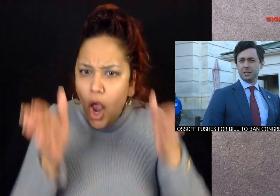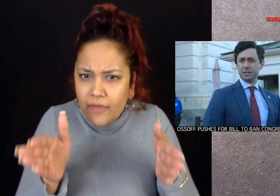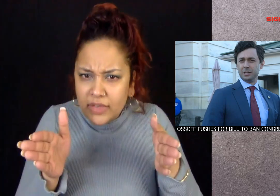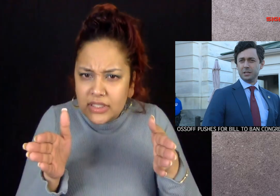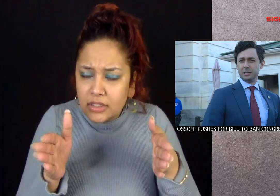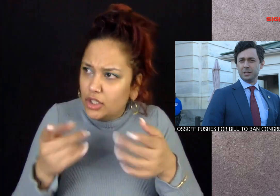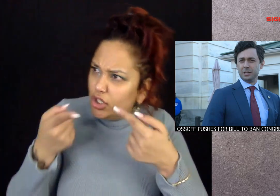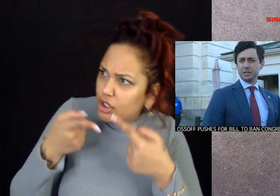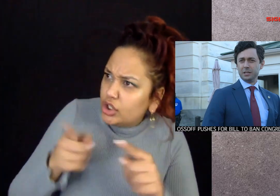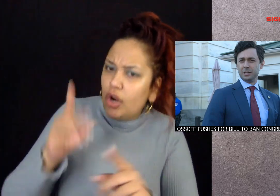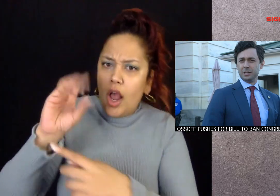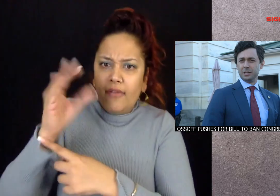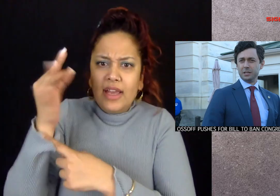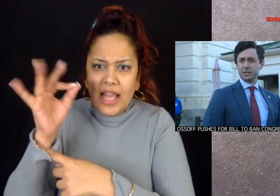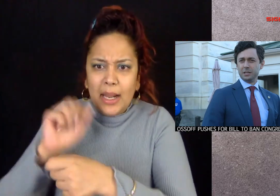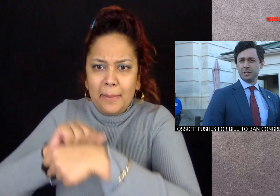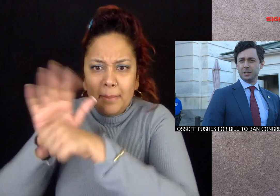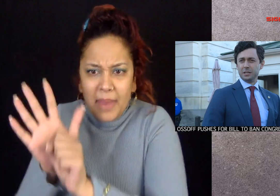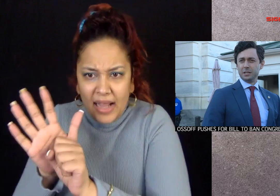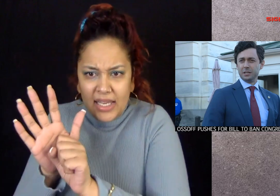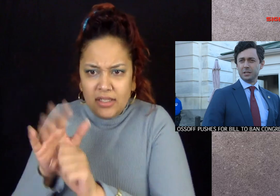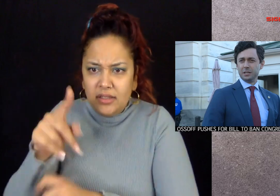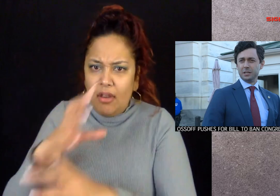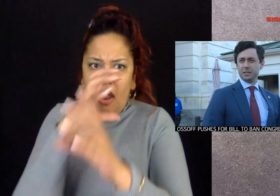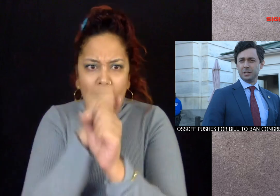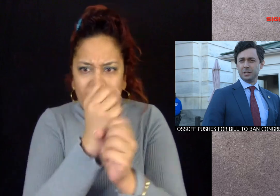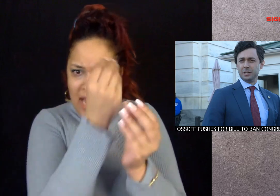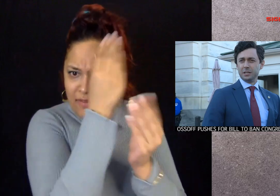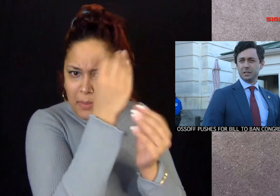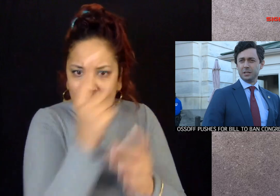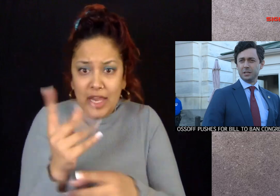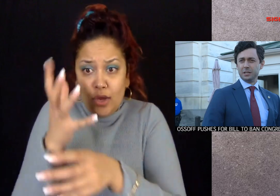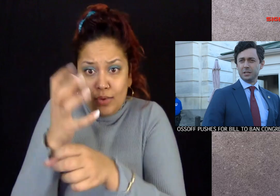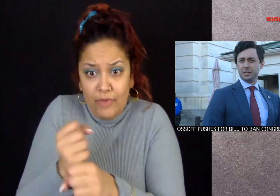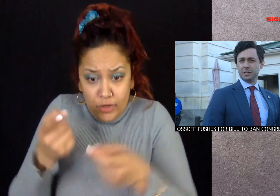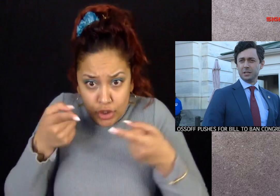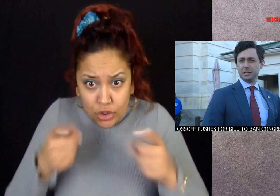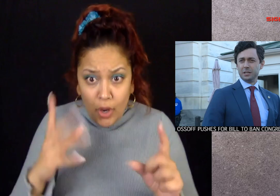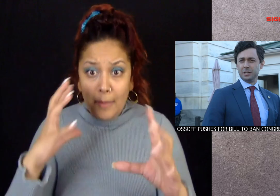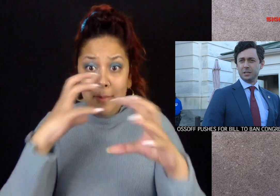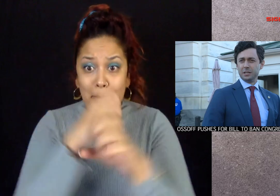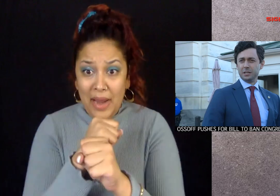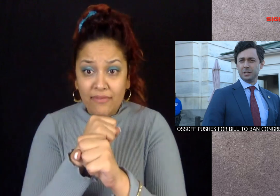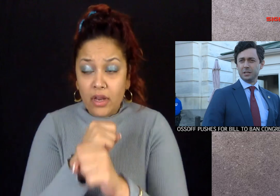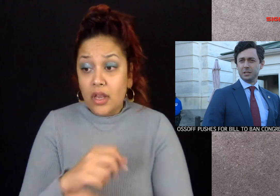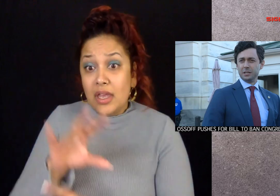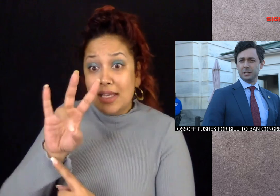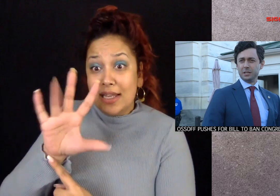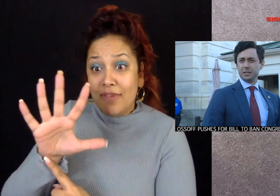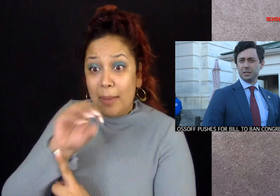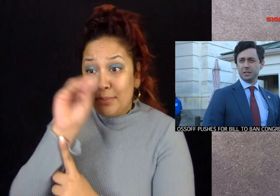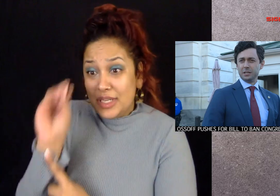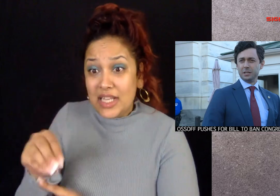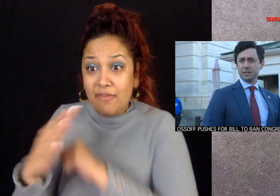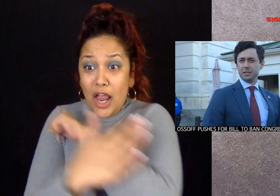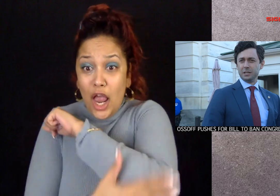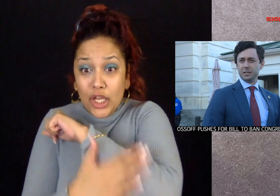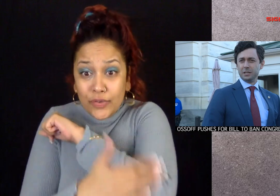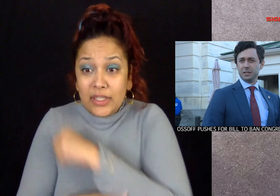Ossoff says Congress members were trading stocks during the COVID-19 pandemic based on confidential